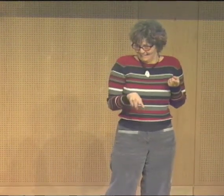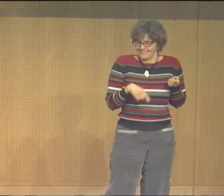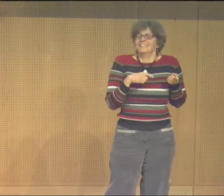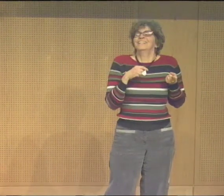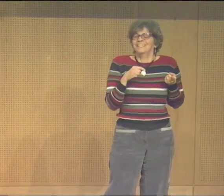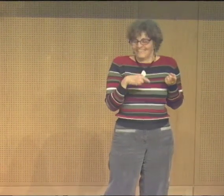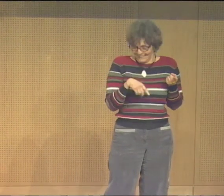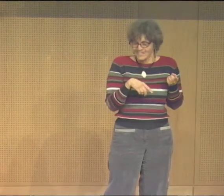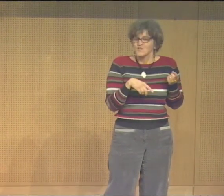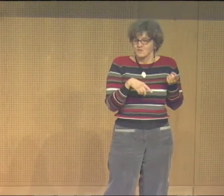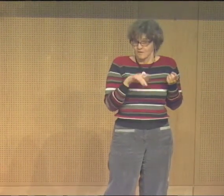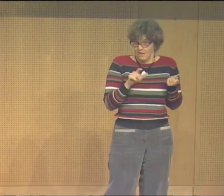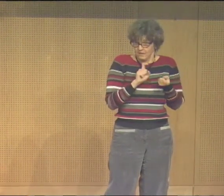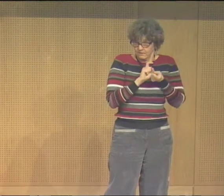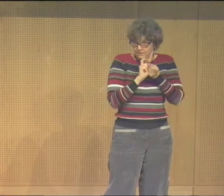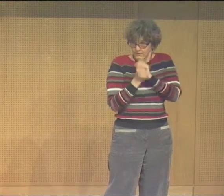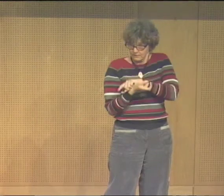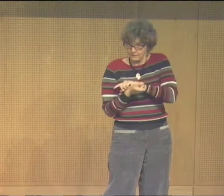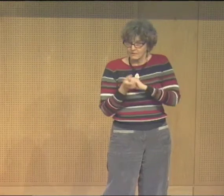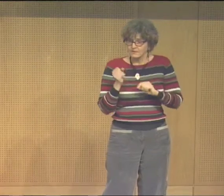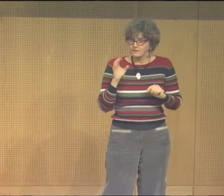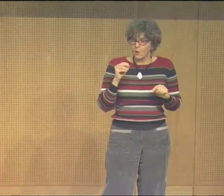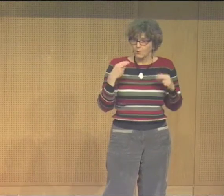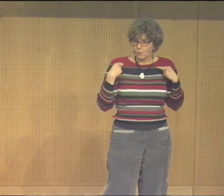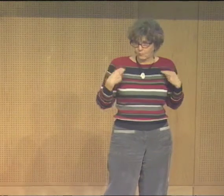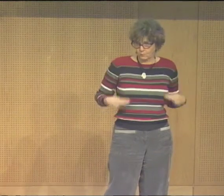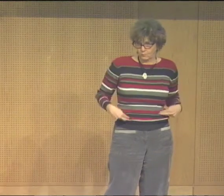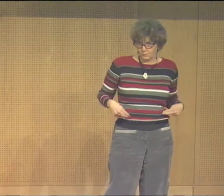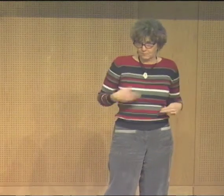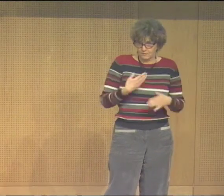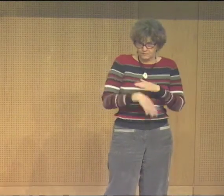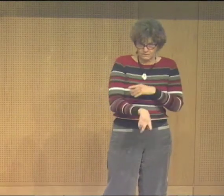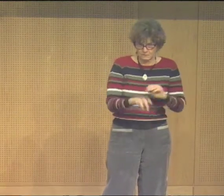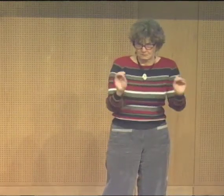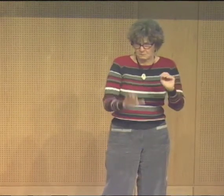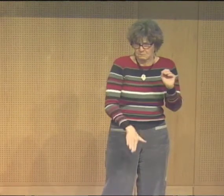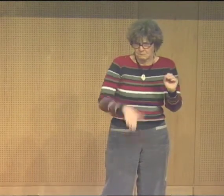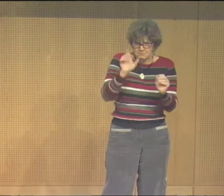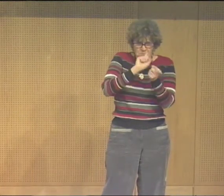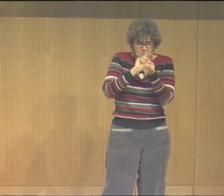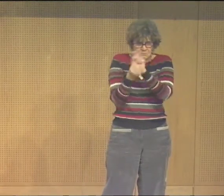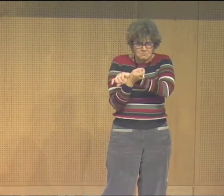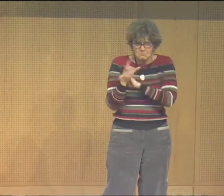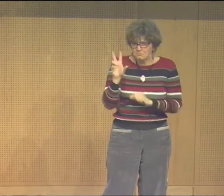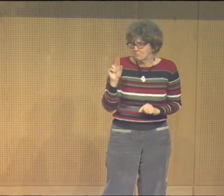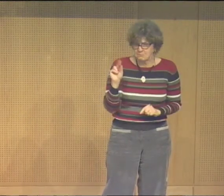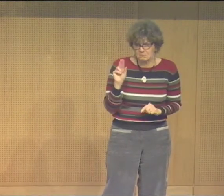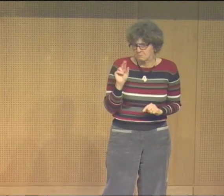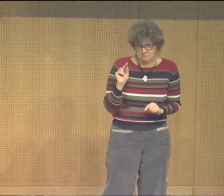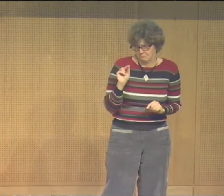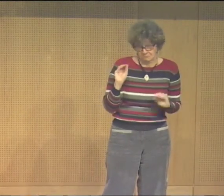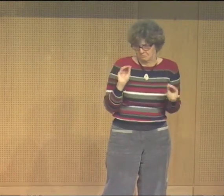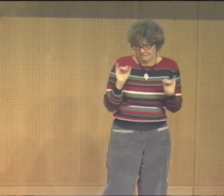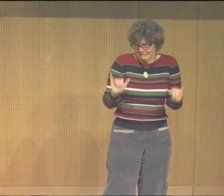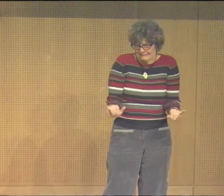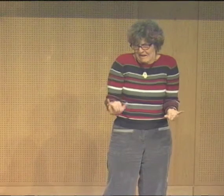Right. Yes. So, a caterpillar at some point in his life goes through a huge change and they become a butterfly.